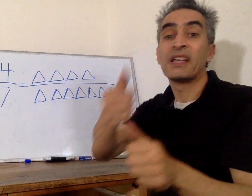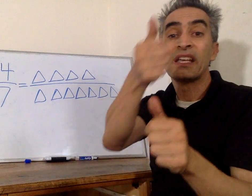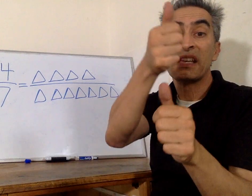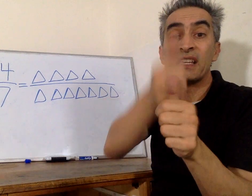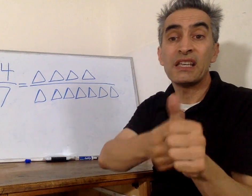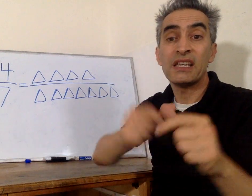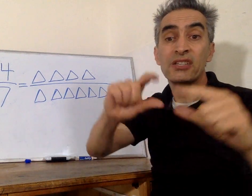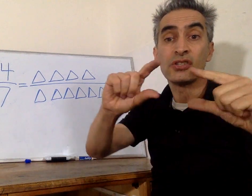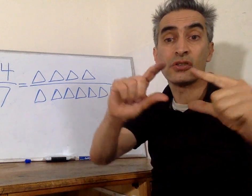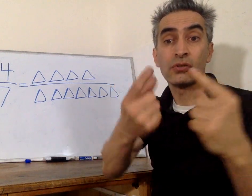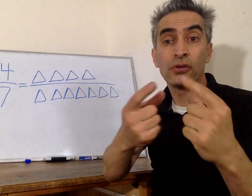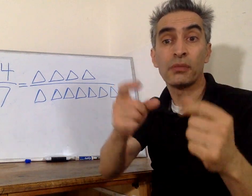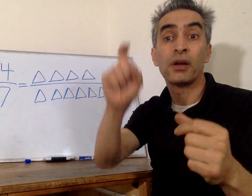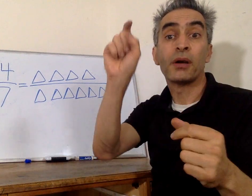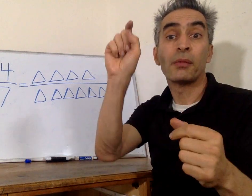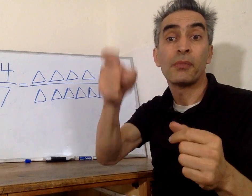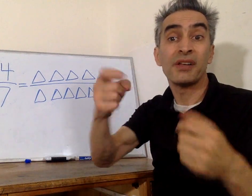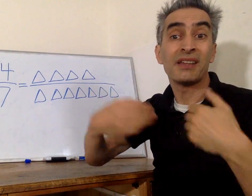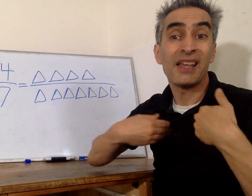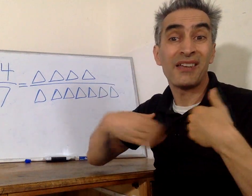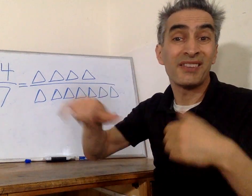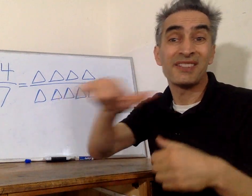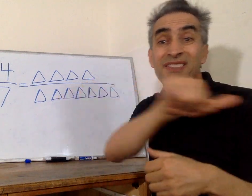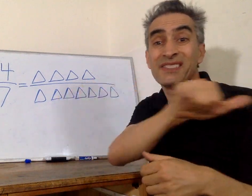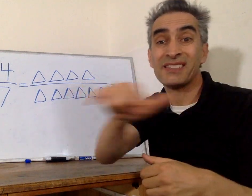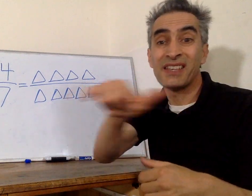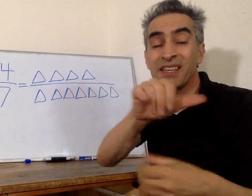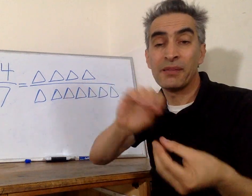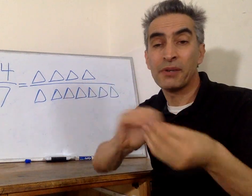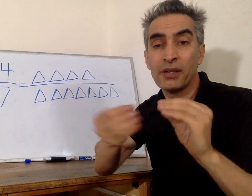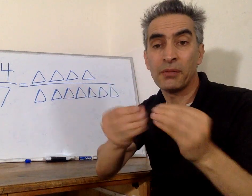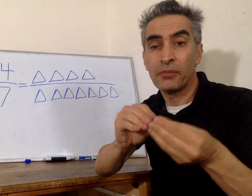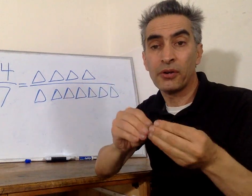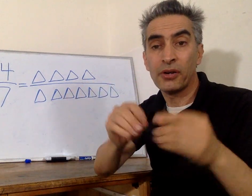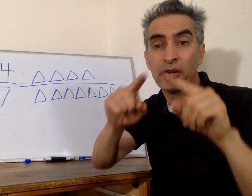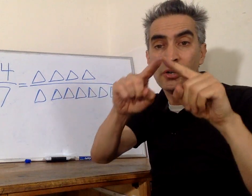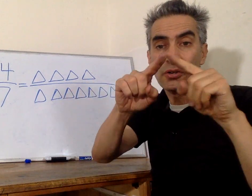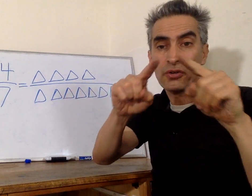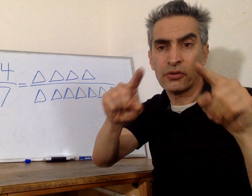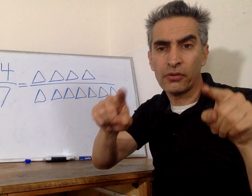Each group must have the same number of triangles.